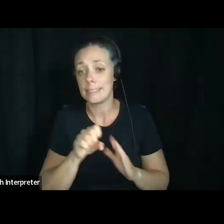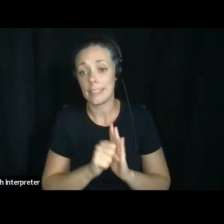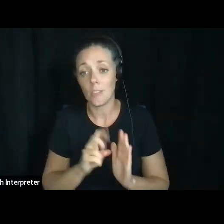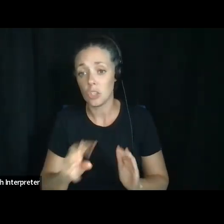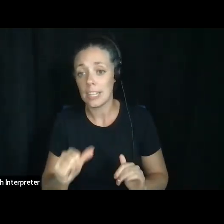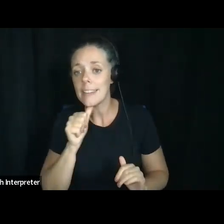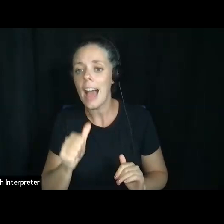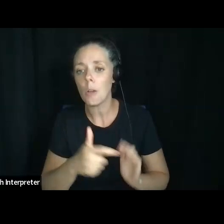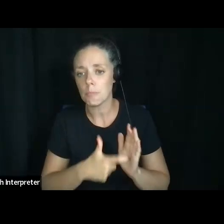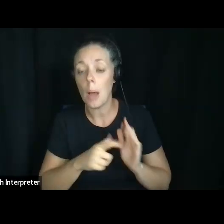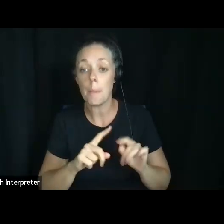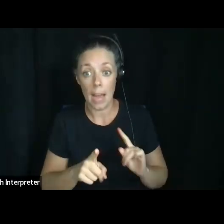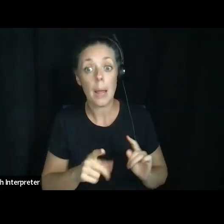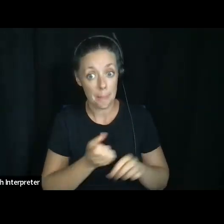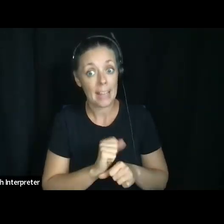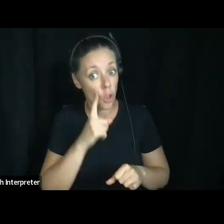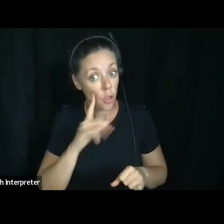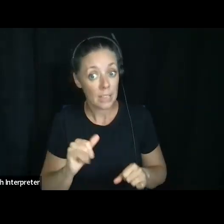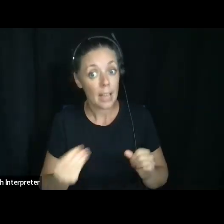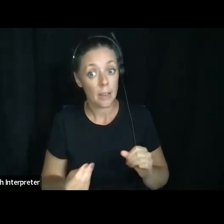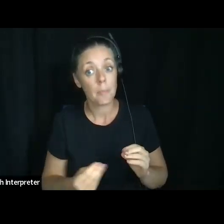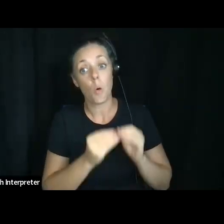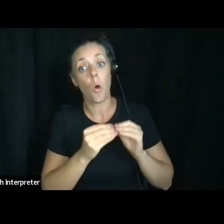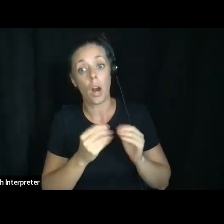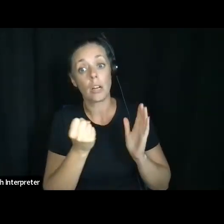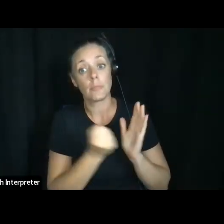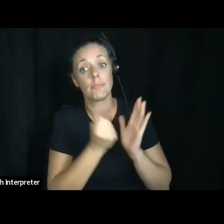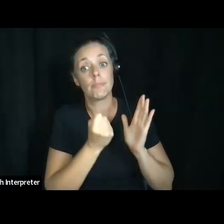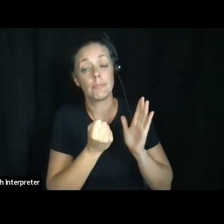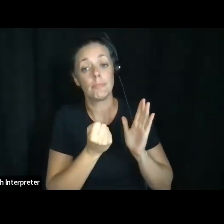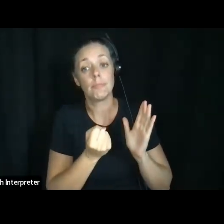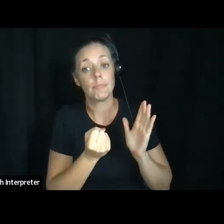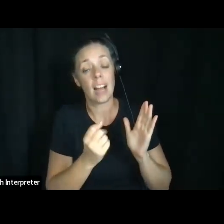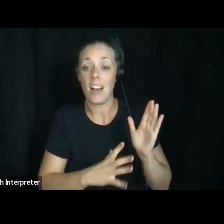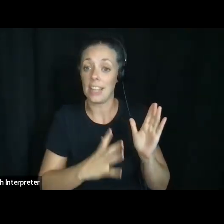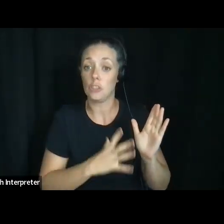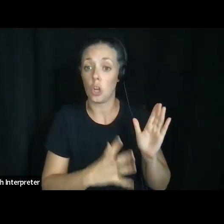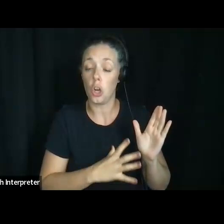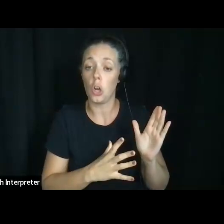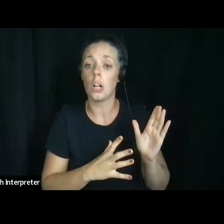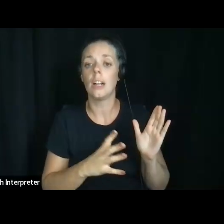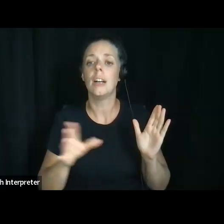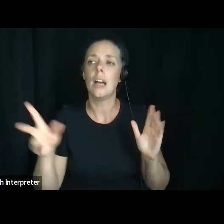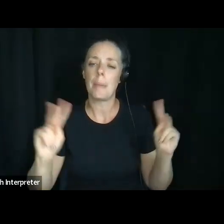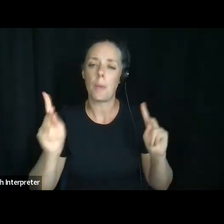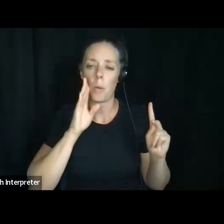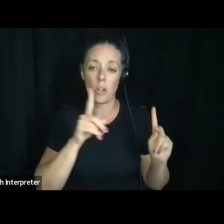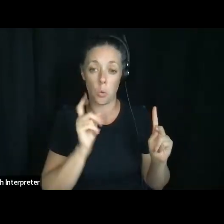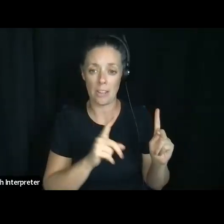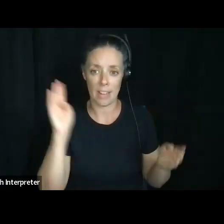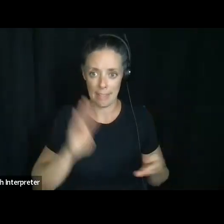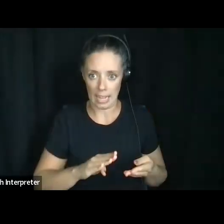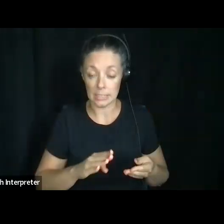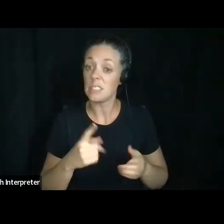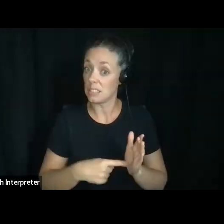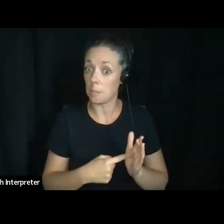but it does make it look more legit and may be questioned less. Um, and sometimes, uh, time is of the essence. And